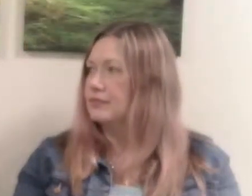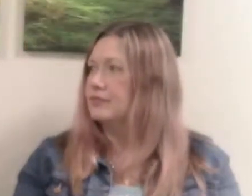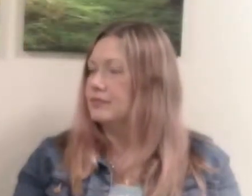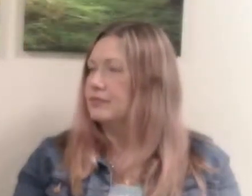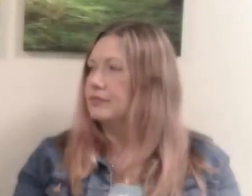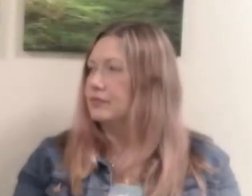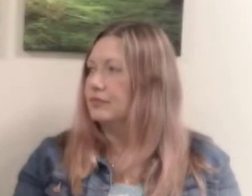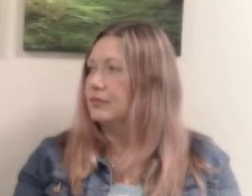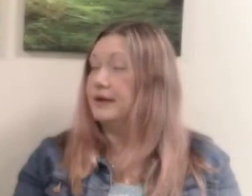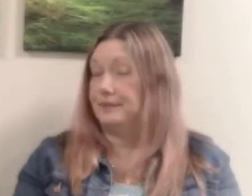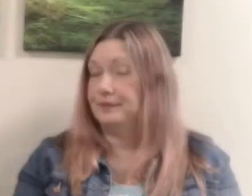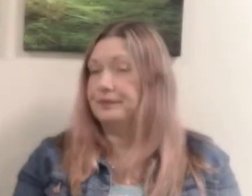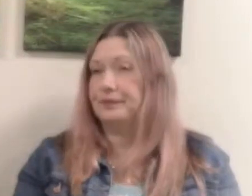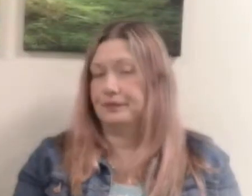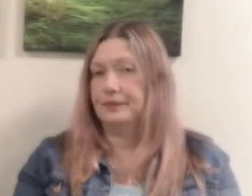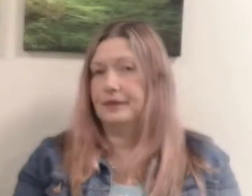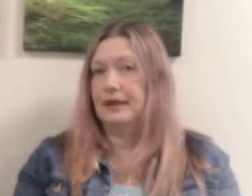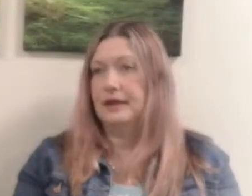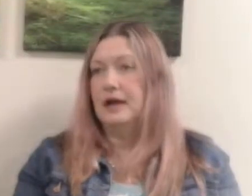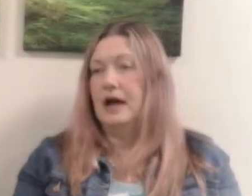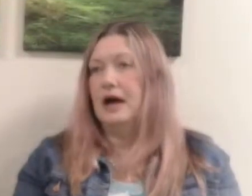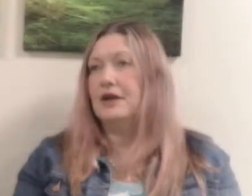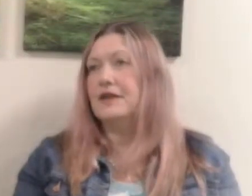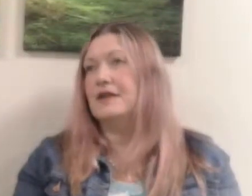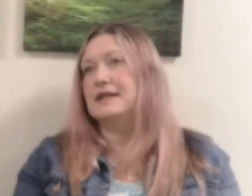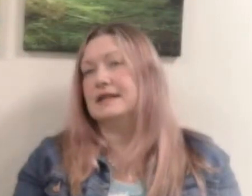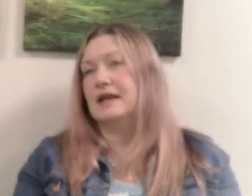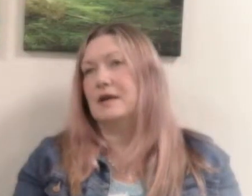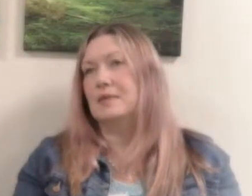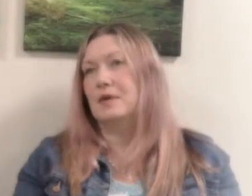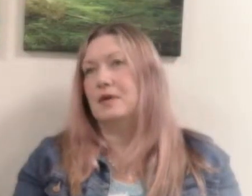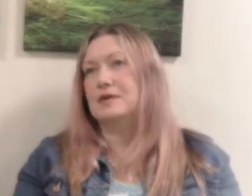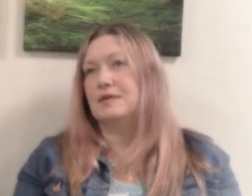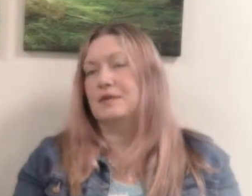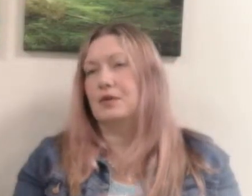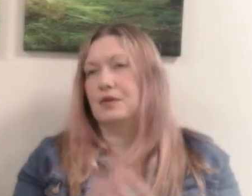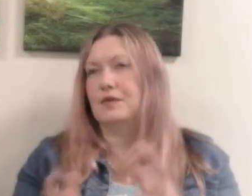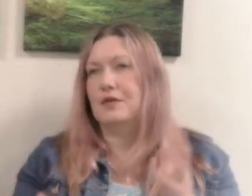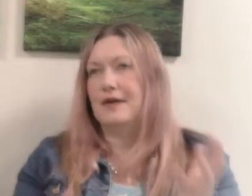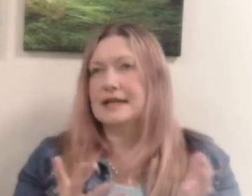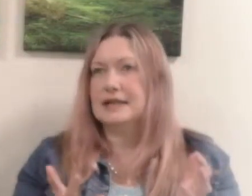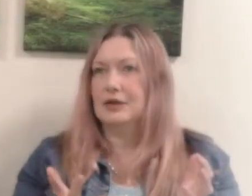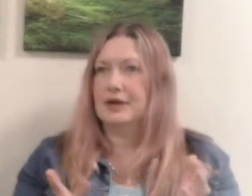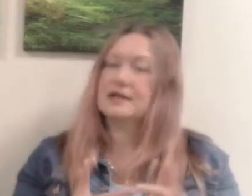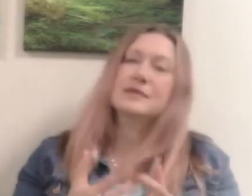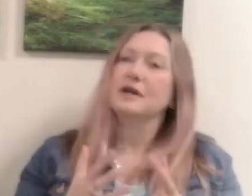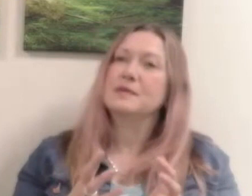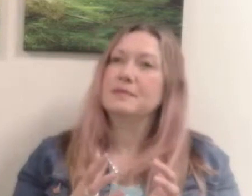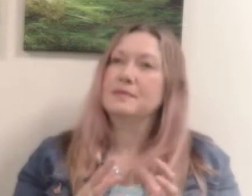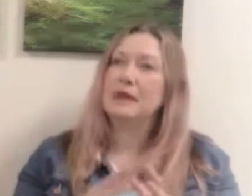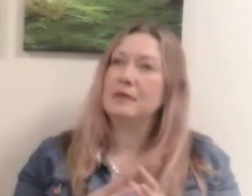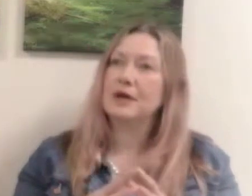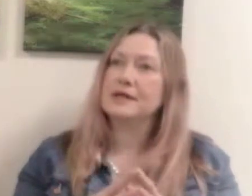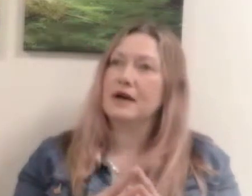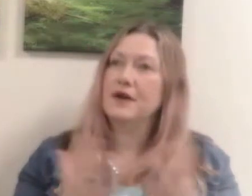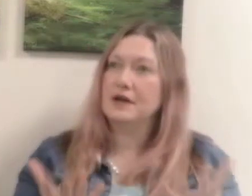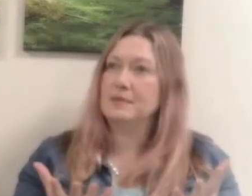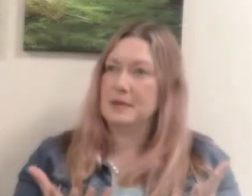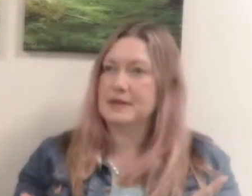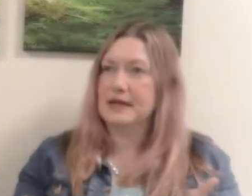between us as well yeah so and i think there is um sort of reflecting on it sometimes people go down i've heard people say